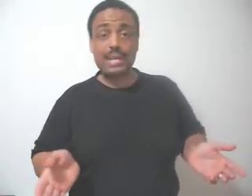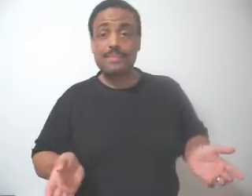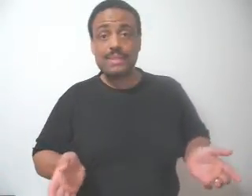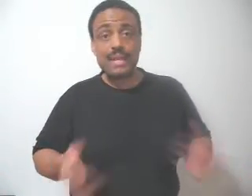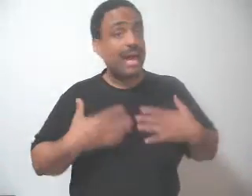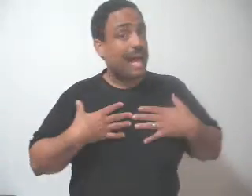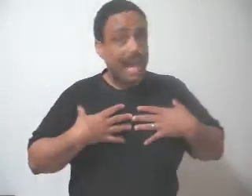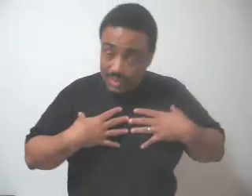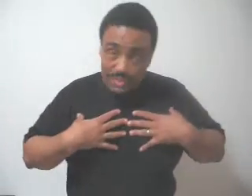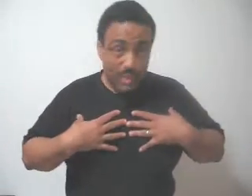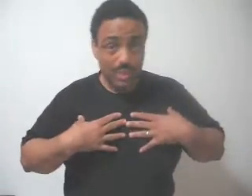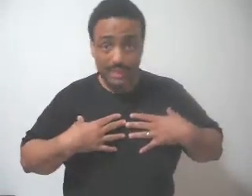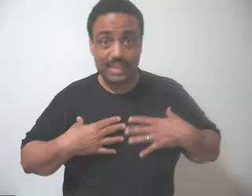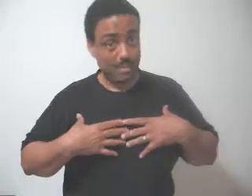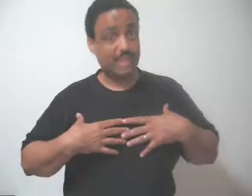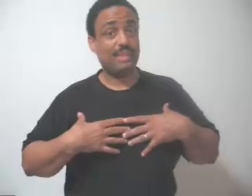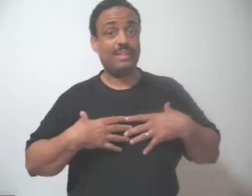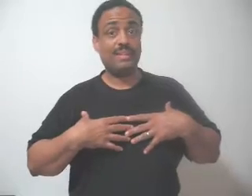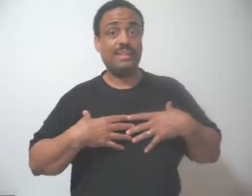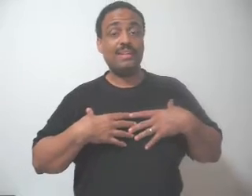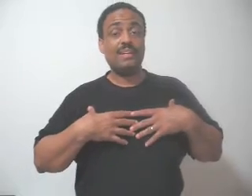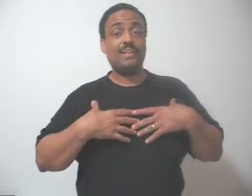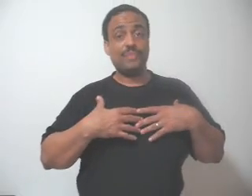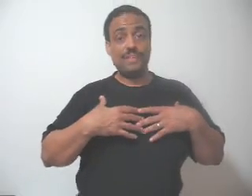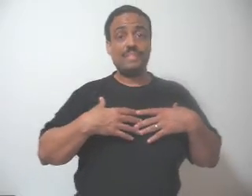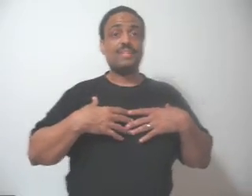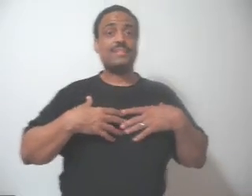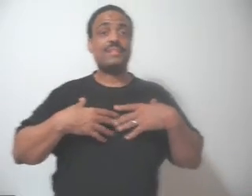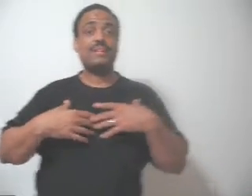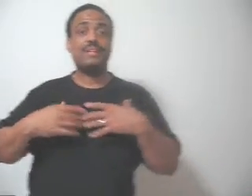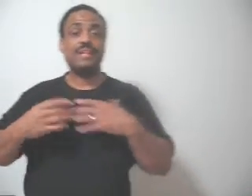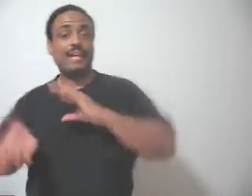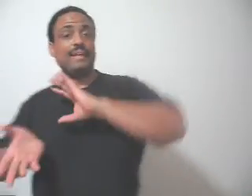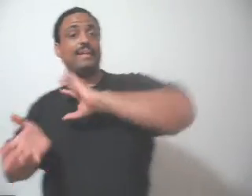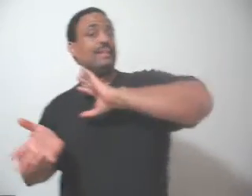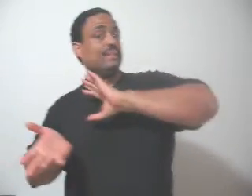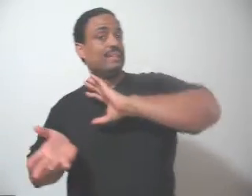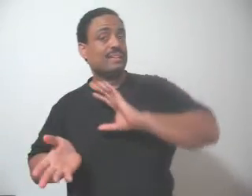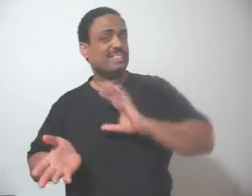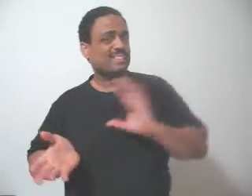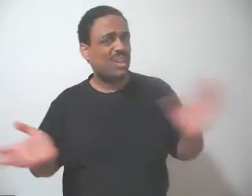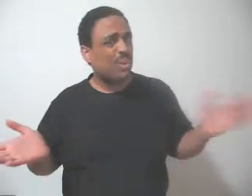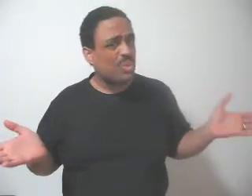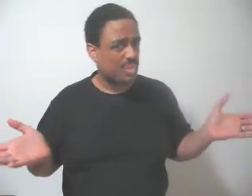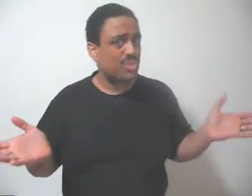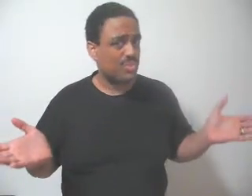I don't know what they mean for instance, like slow children